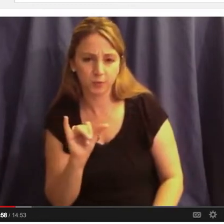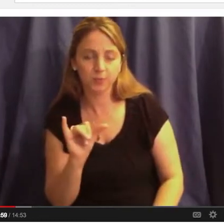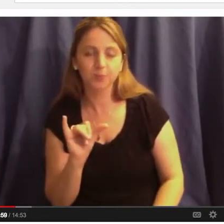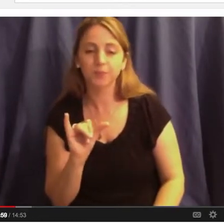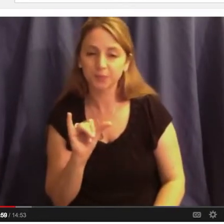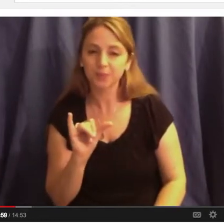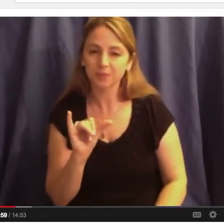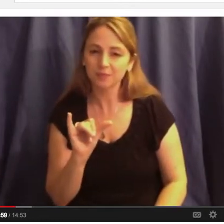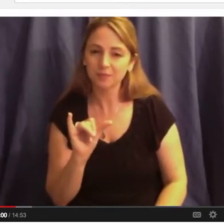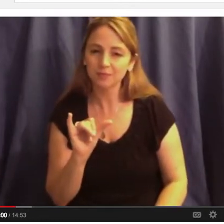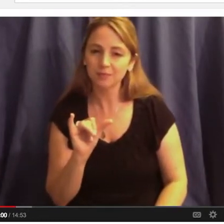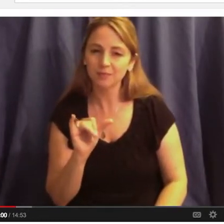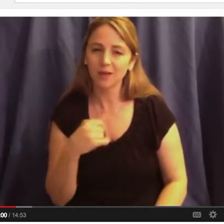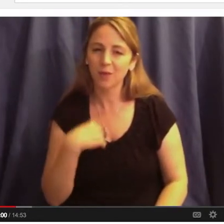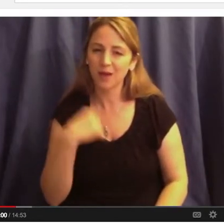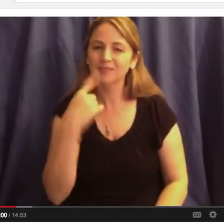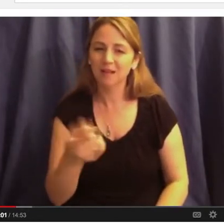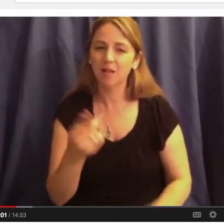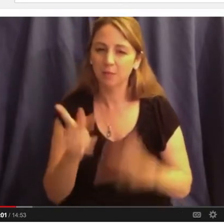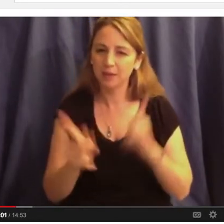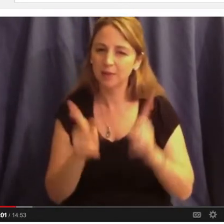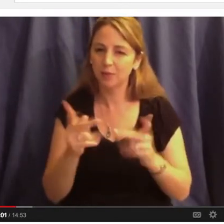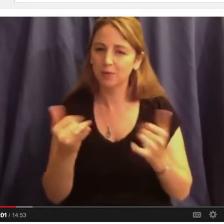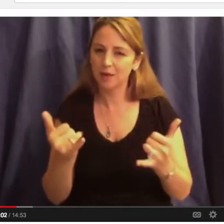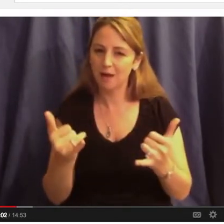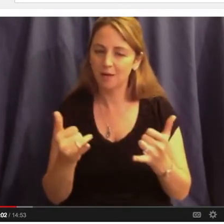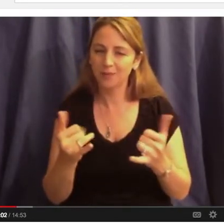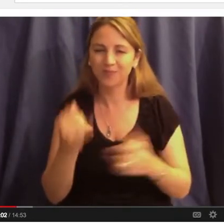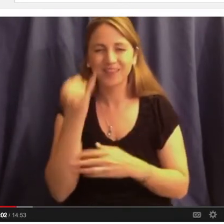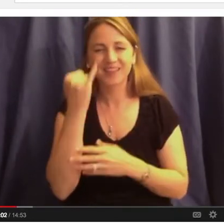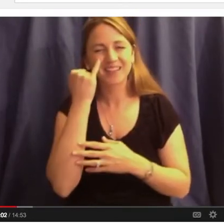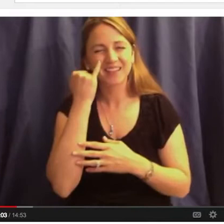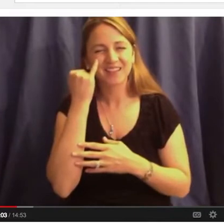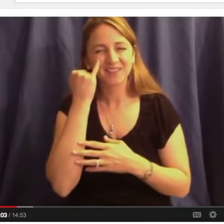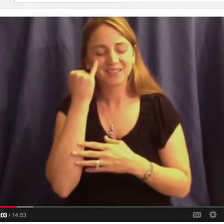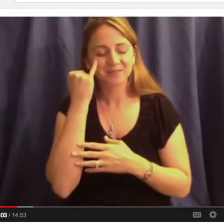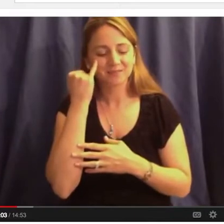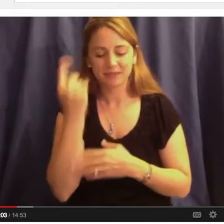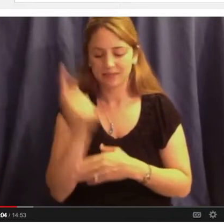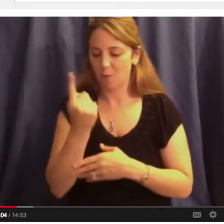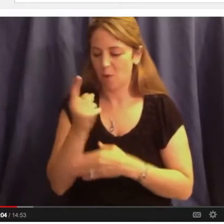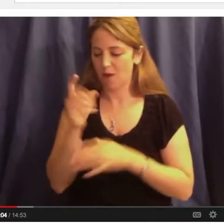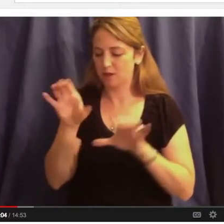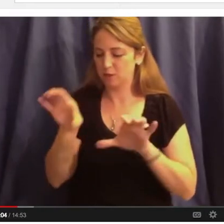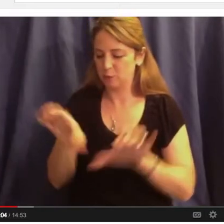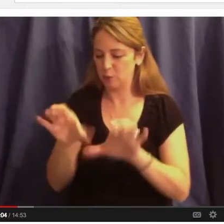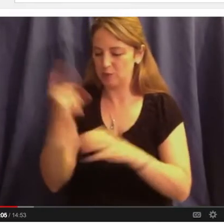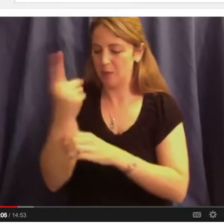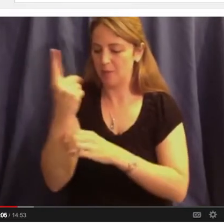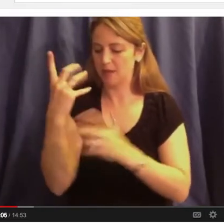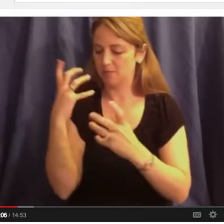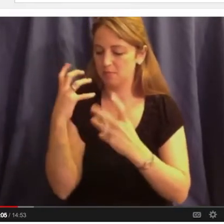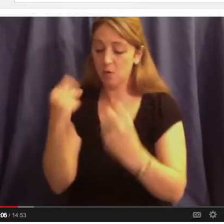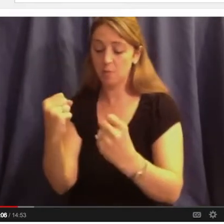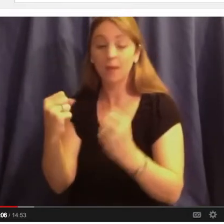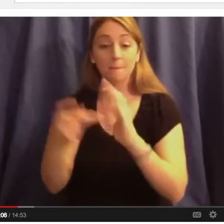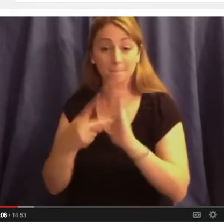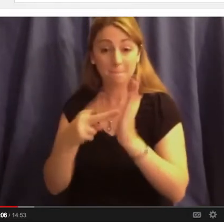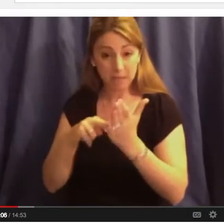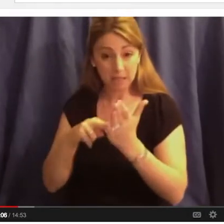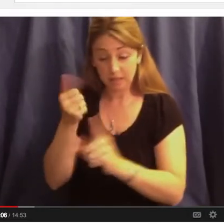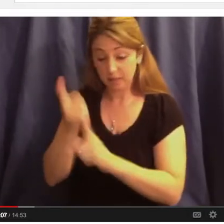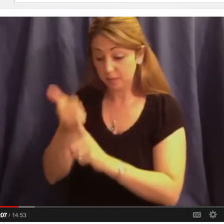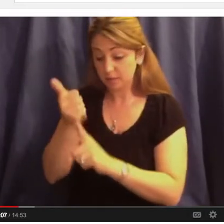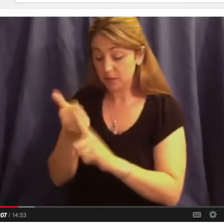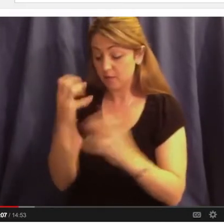of the points I make to people all the time is that sometimes when people do things that are courageous, it doesn't really mean that they're that courageous. It simply